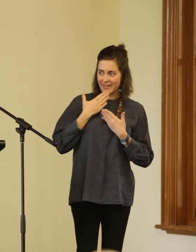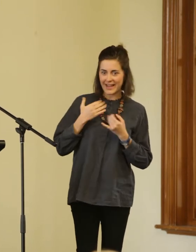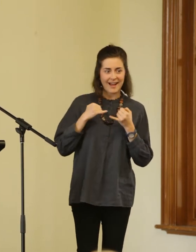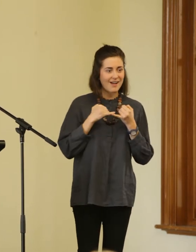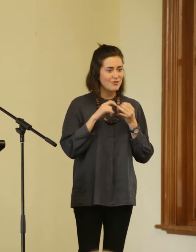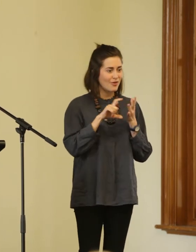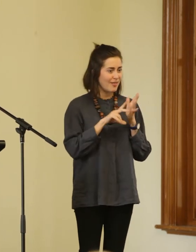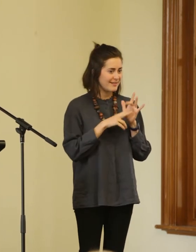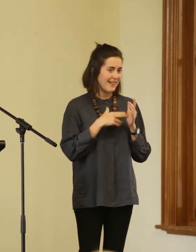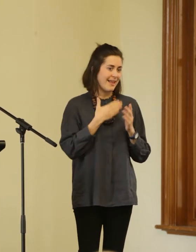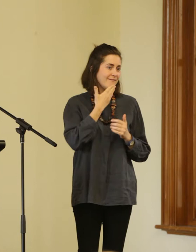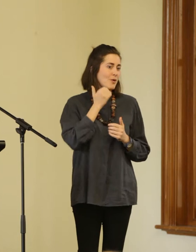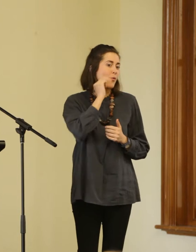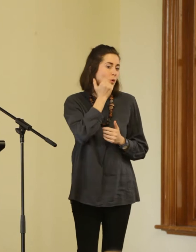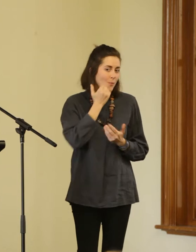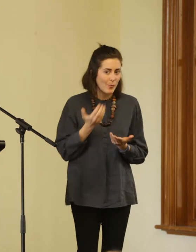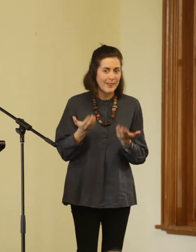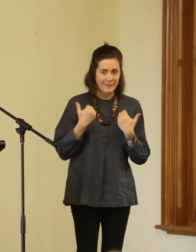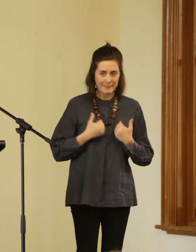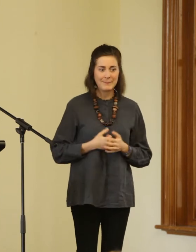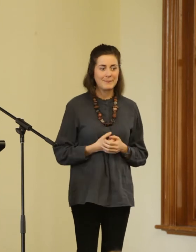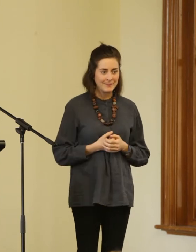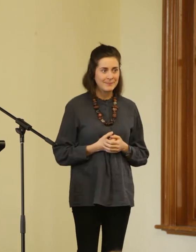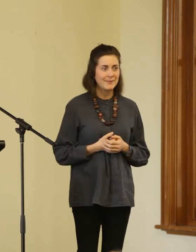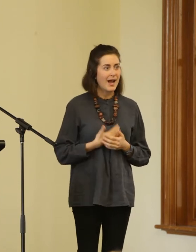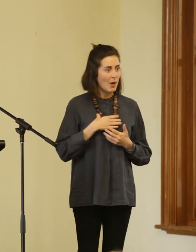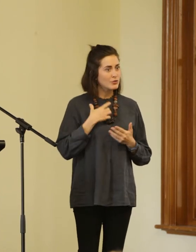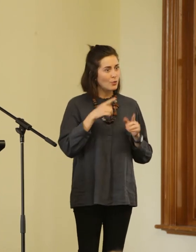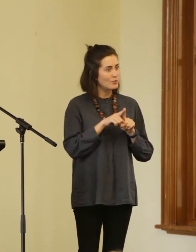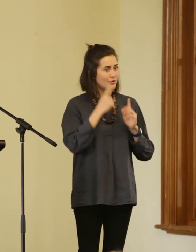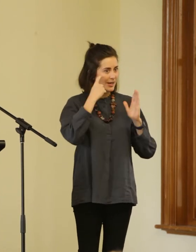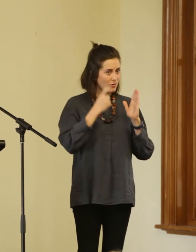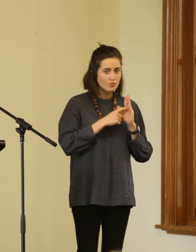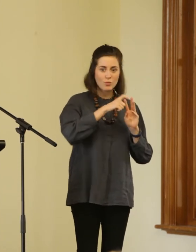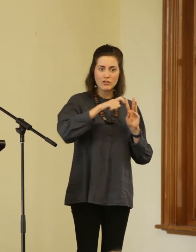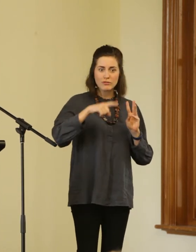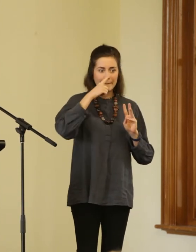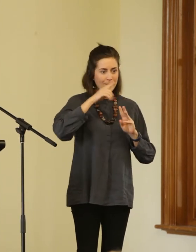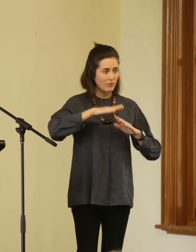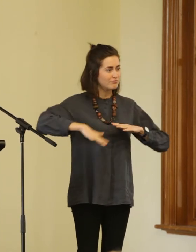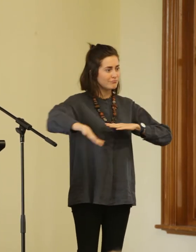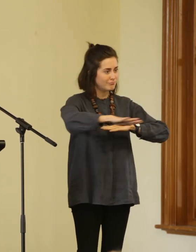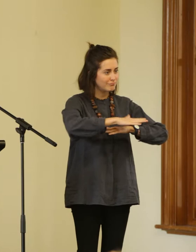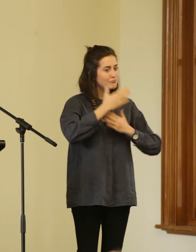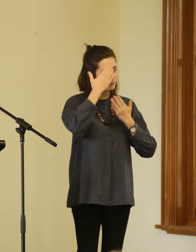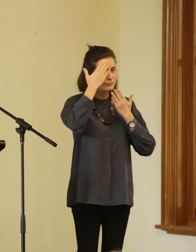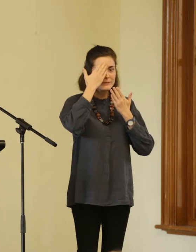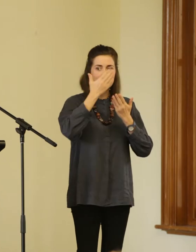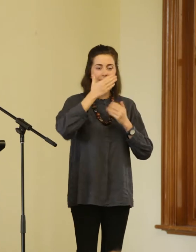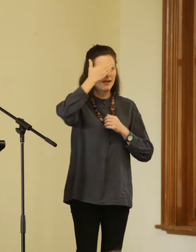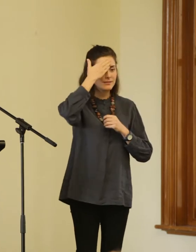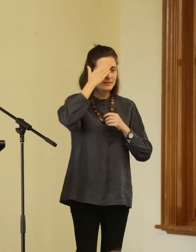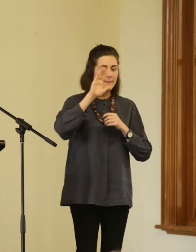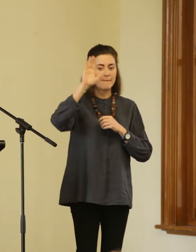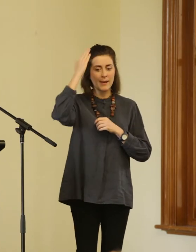Colin for his warm welcome and extend my acknowledgement to the Wurundjeri people and pay my respect to elders